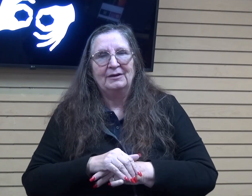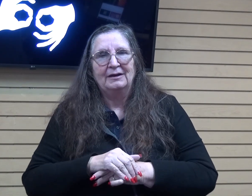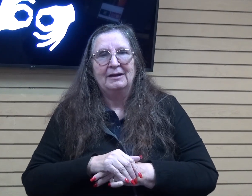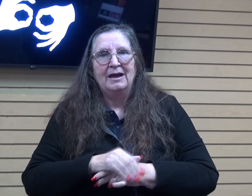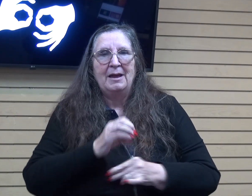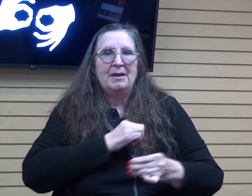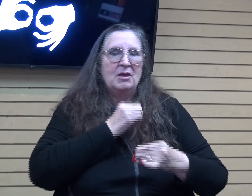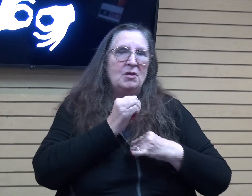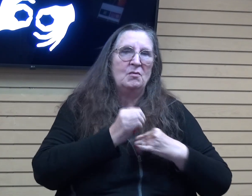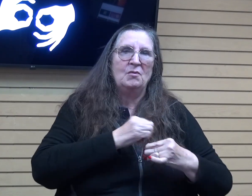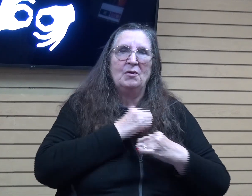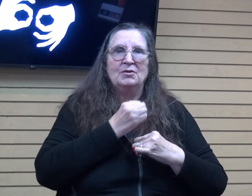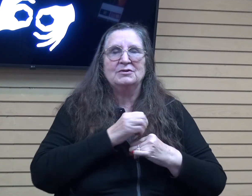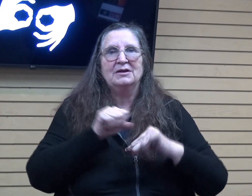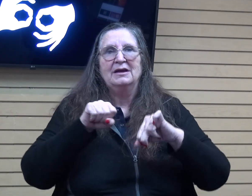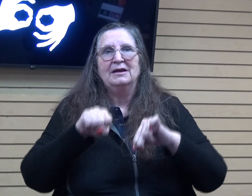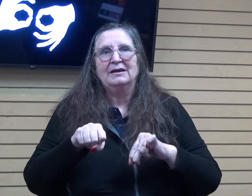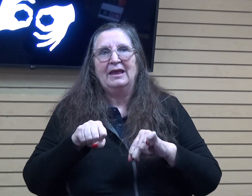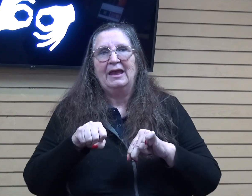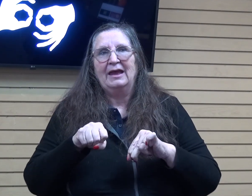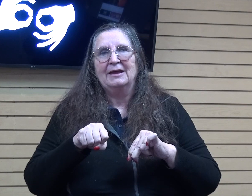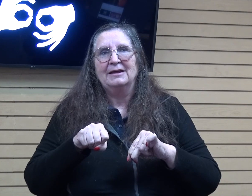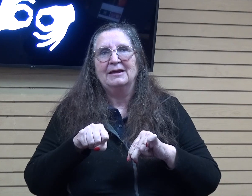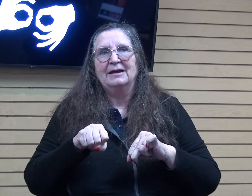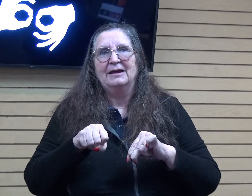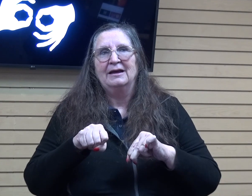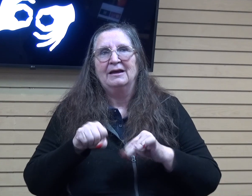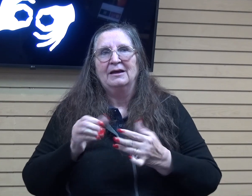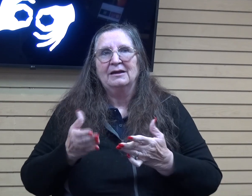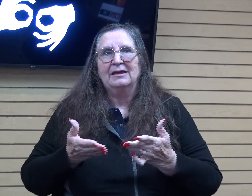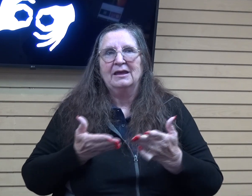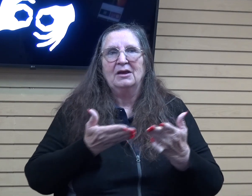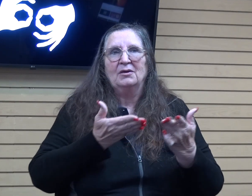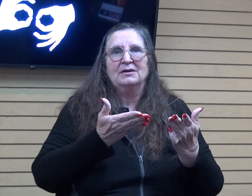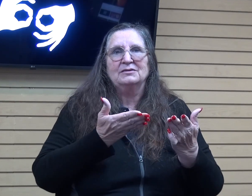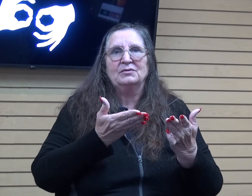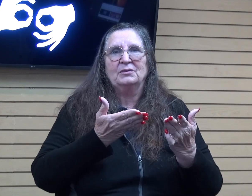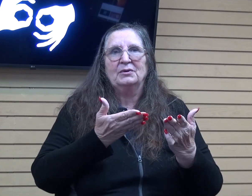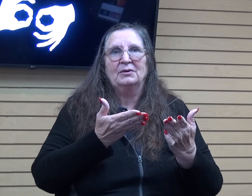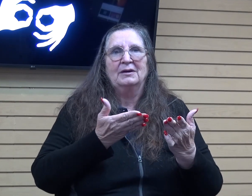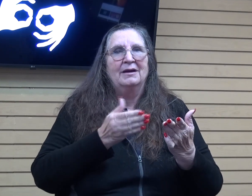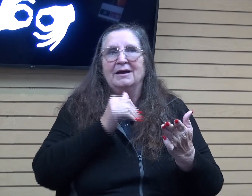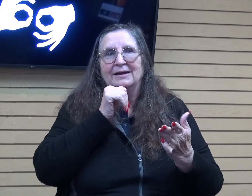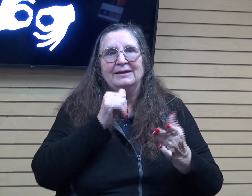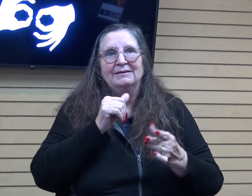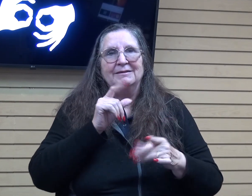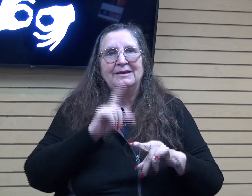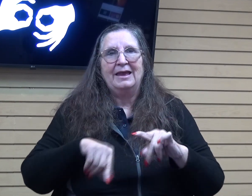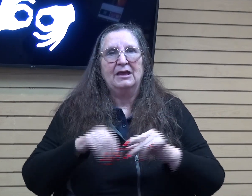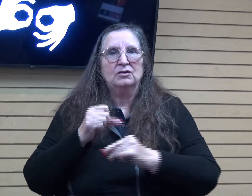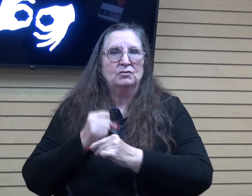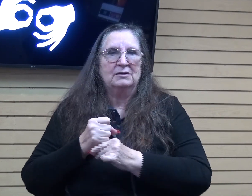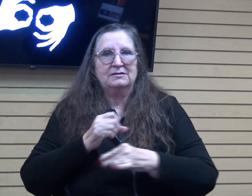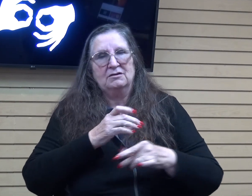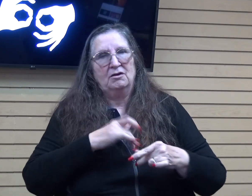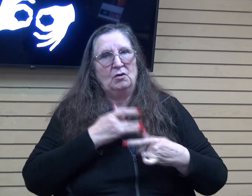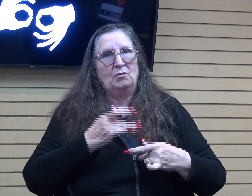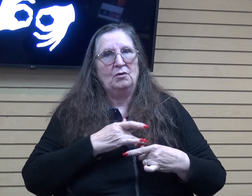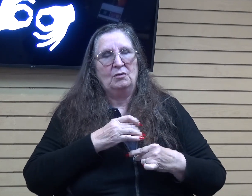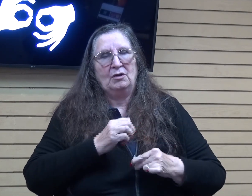can really carry us through. But our emotions aren't to be trusted all the time. It's focusing on the Lord. And